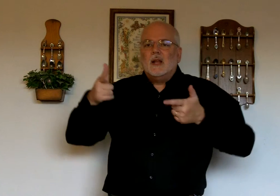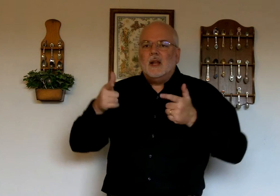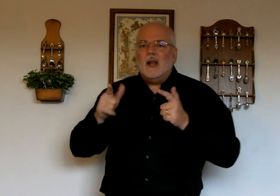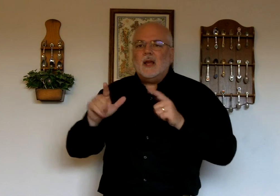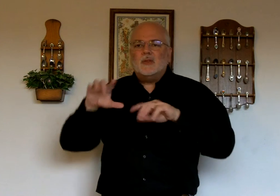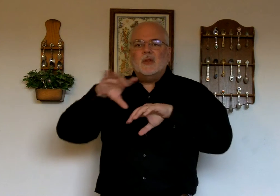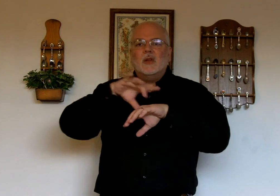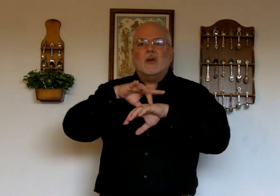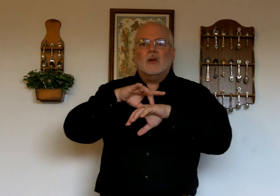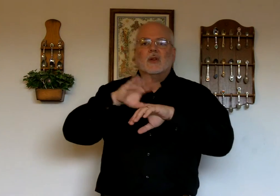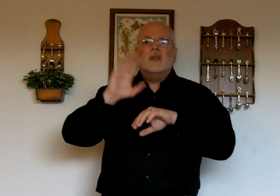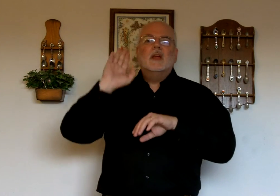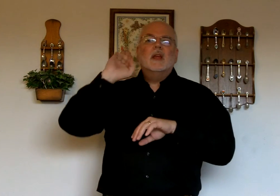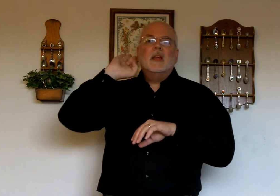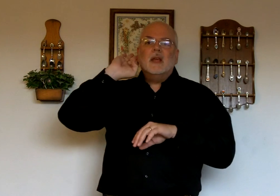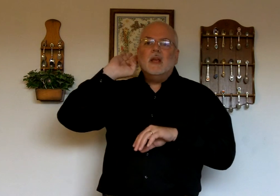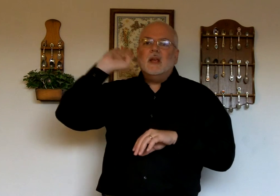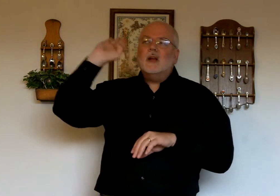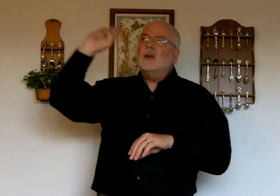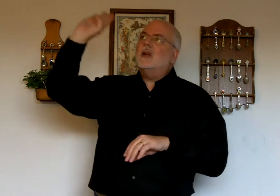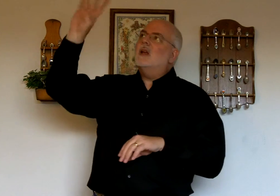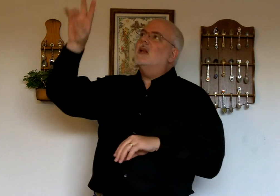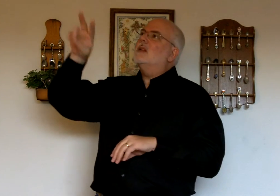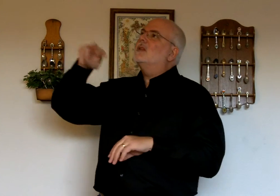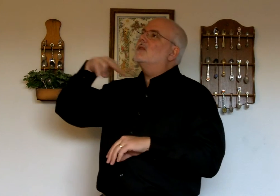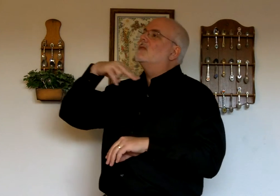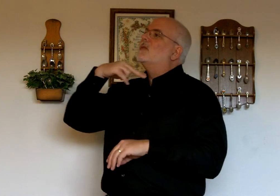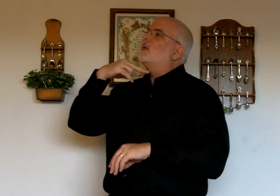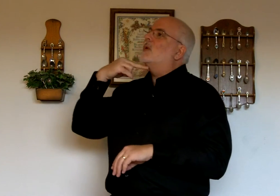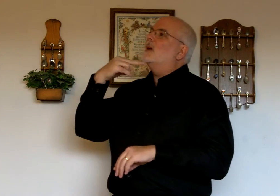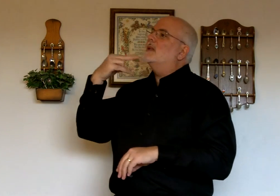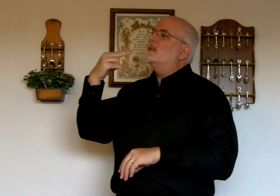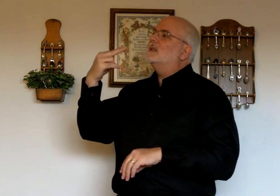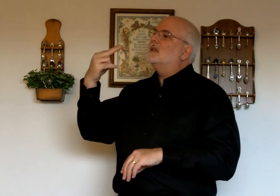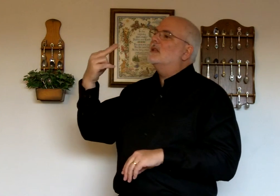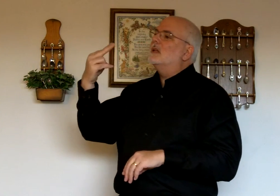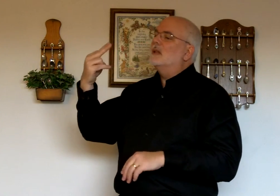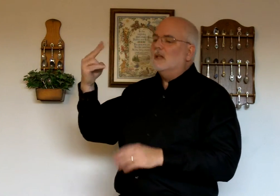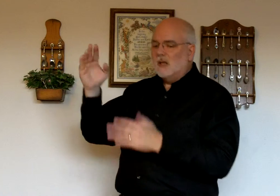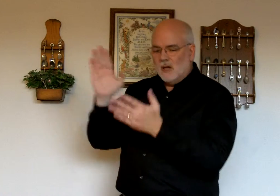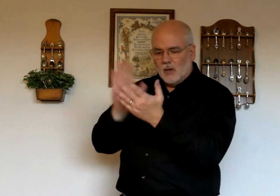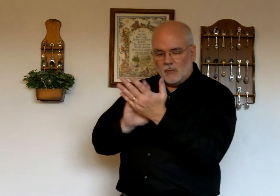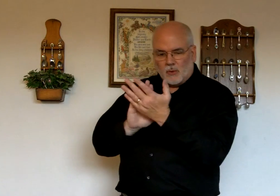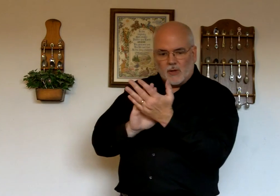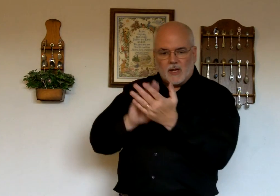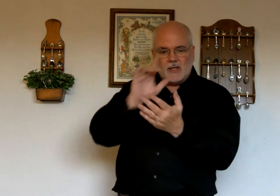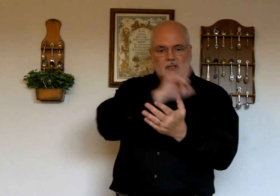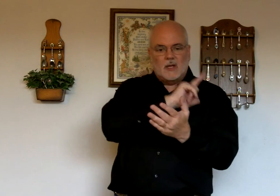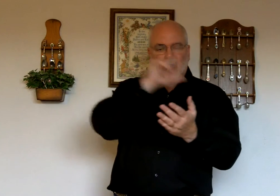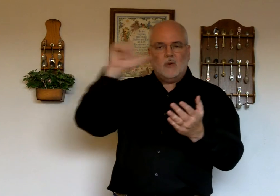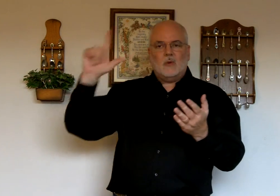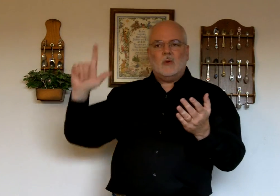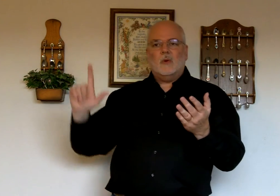let the earth hear His voice. Praise the Lord,